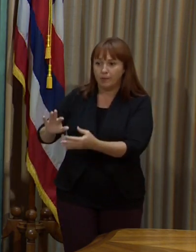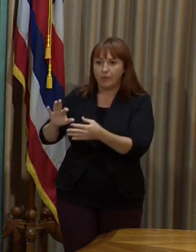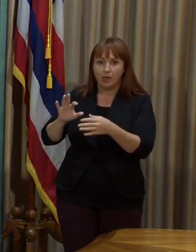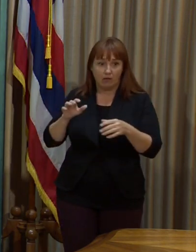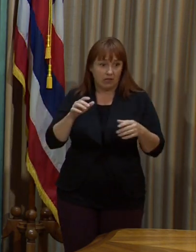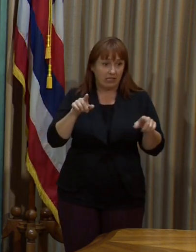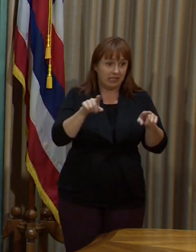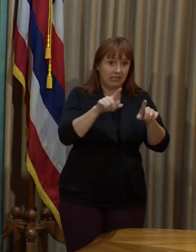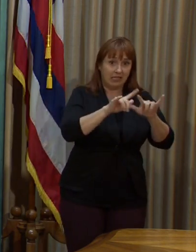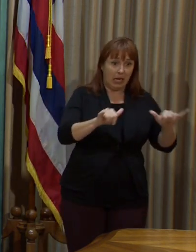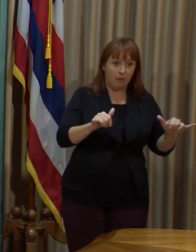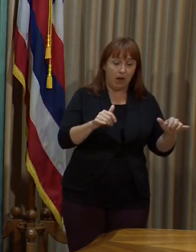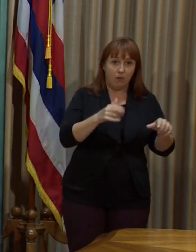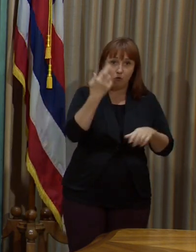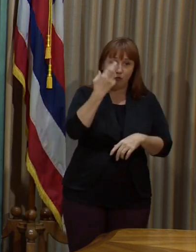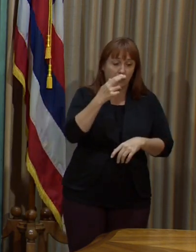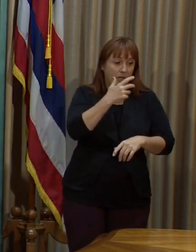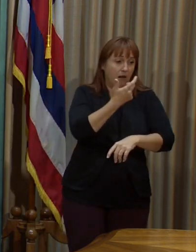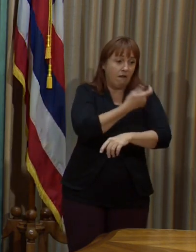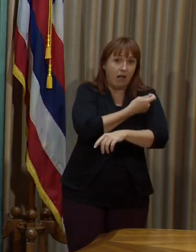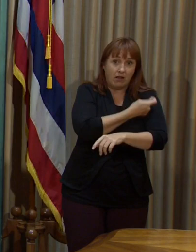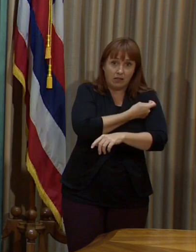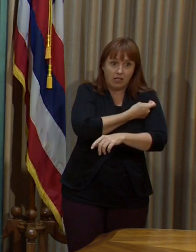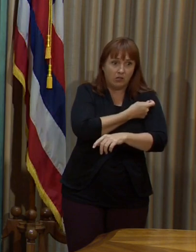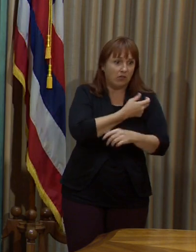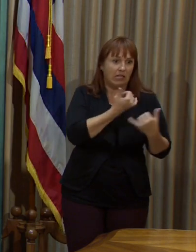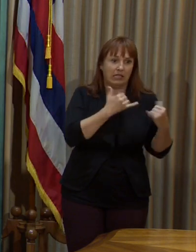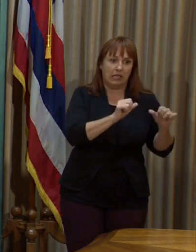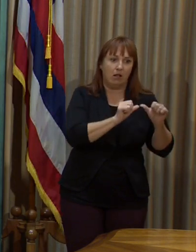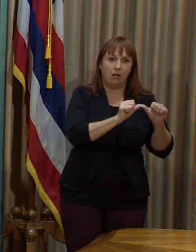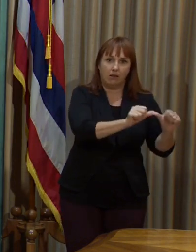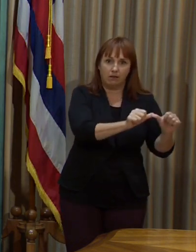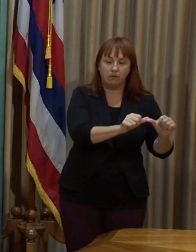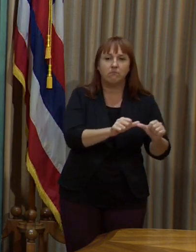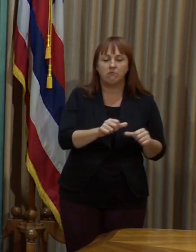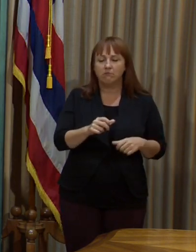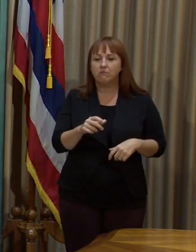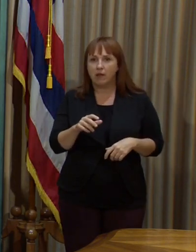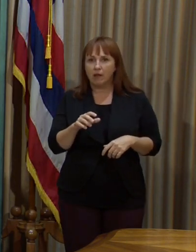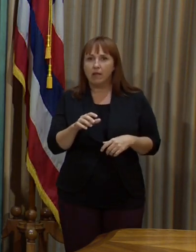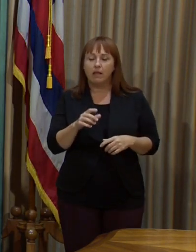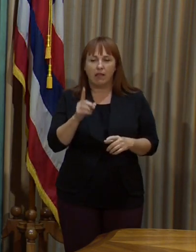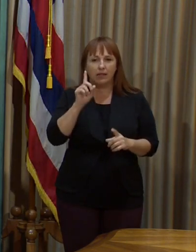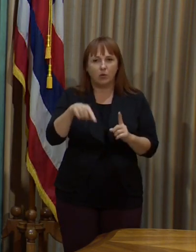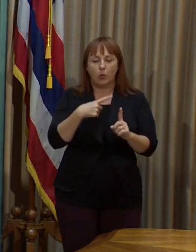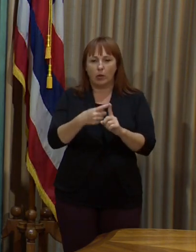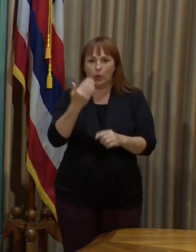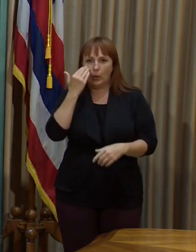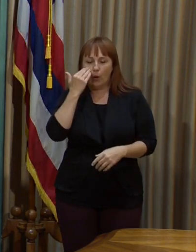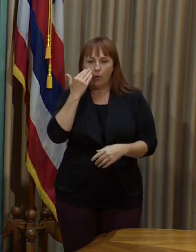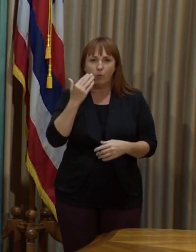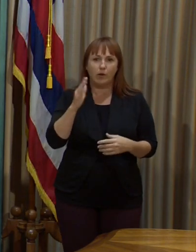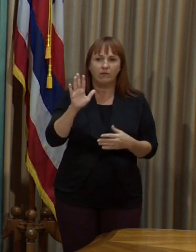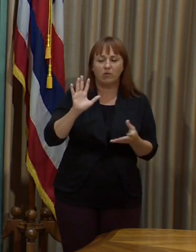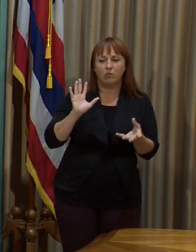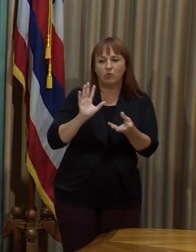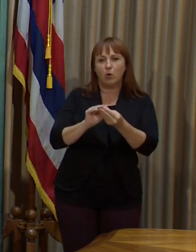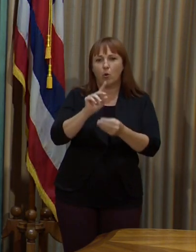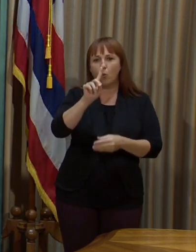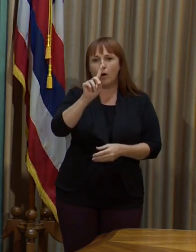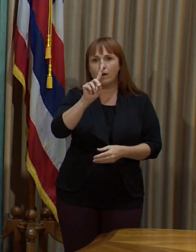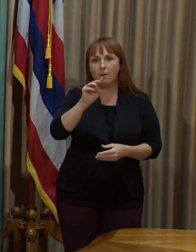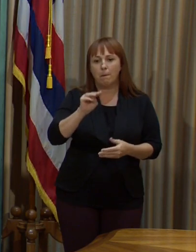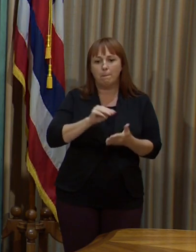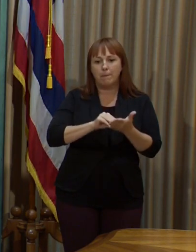to the vaccination, which is going on nonstop. That's about when we'll get there. We've done a million and, what did I say, 65,000